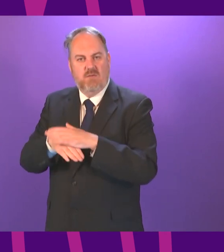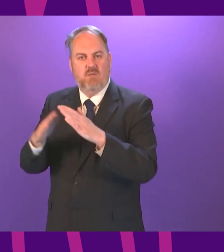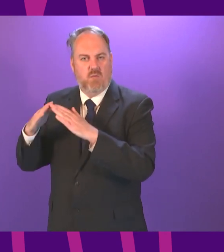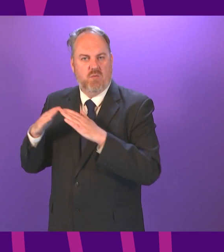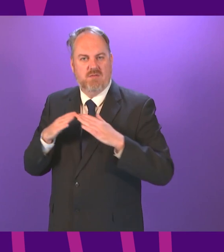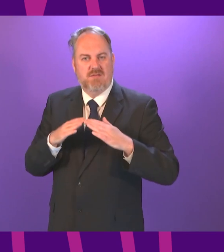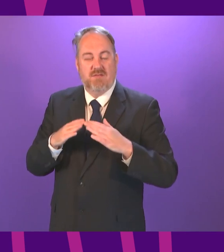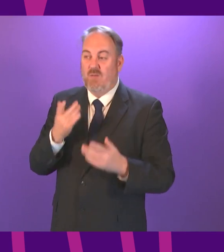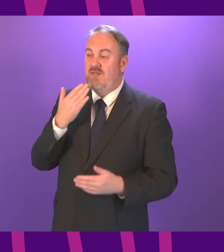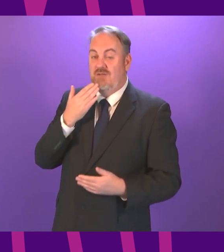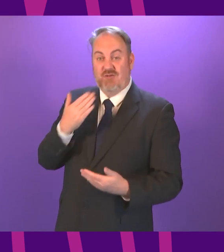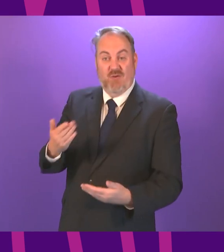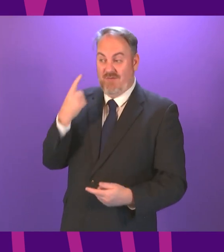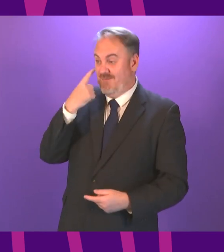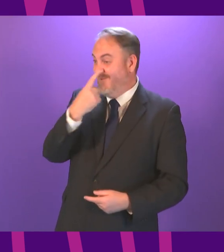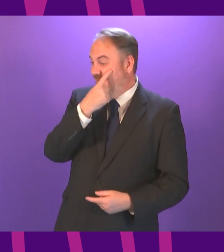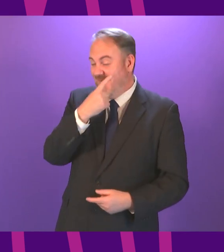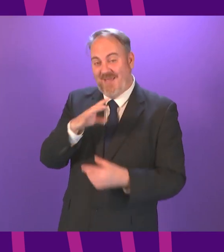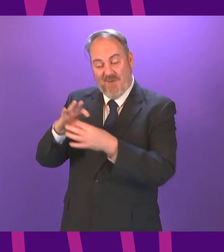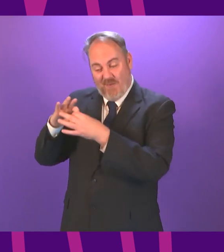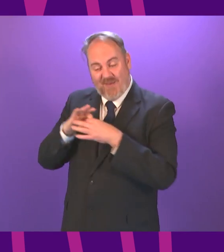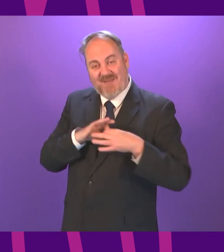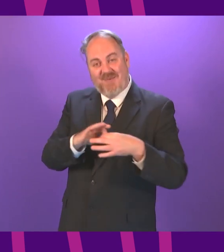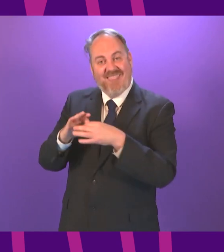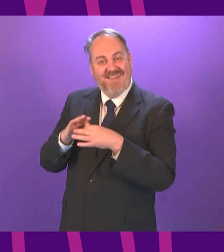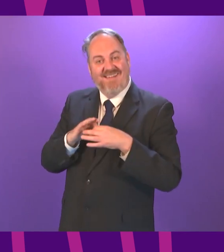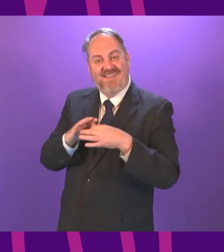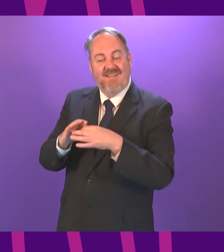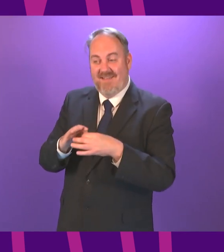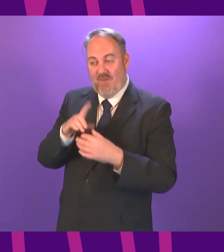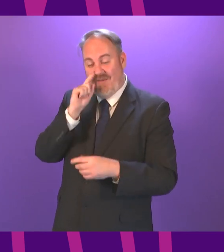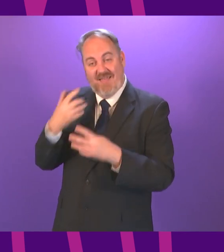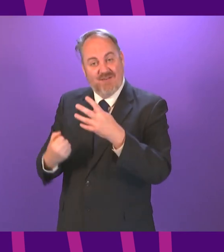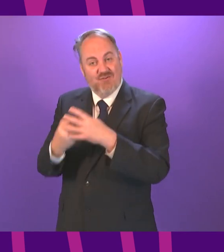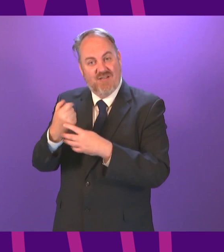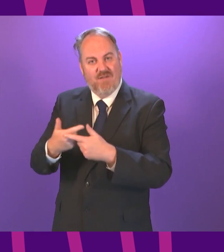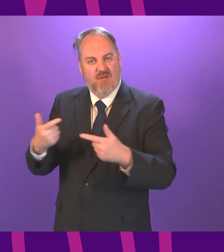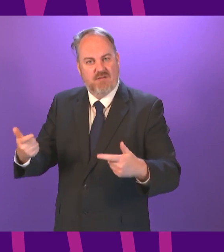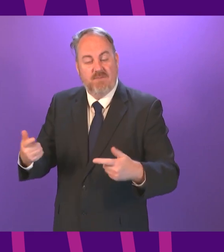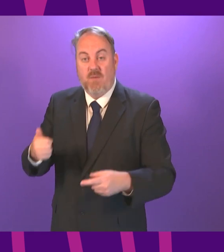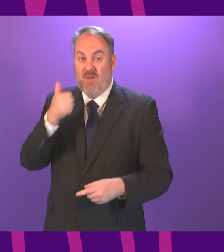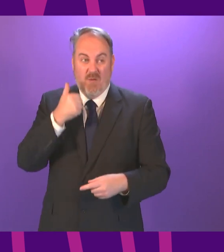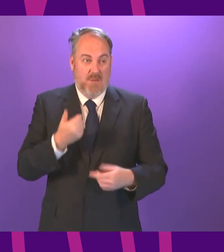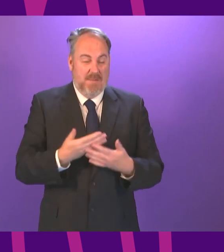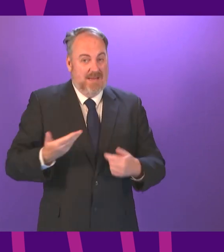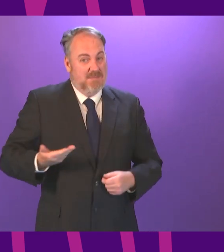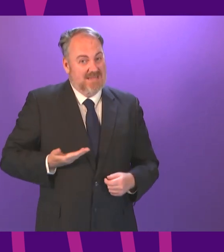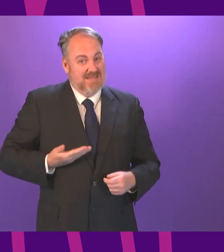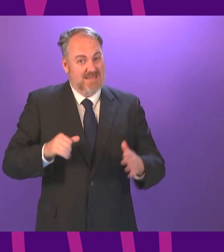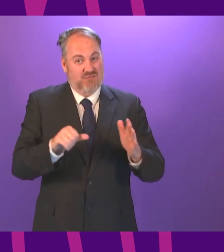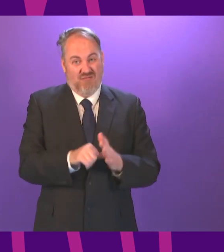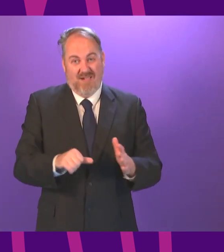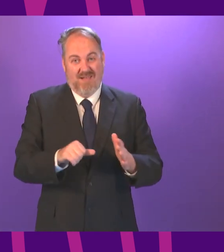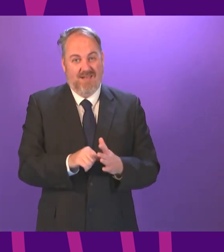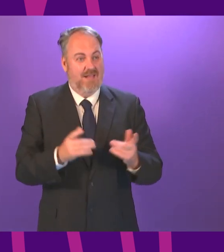can accomplish through consensus and we're going to need much more of that for the wedding and events industry who still lack clarity about